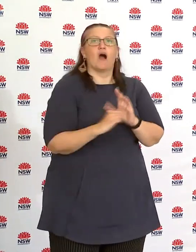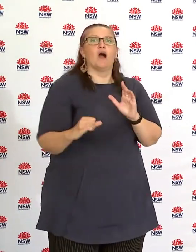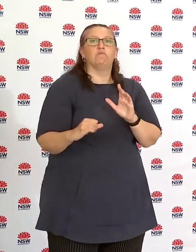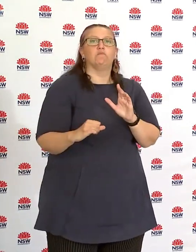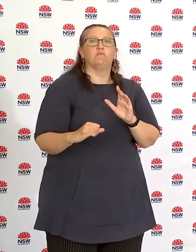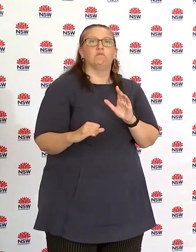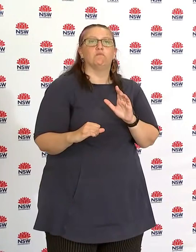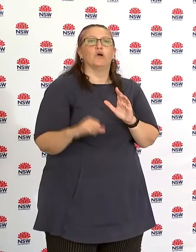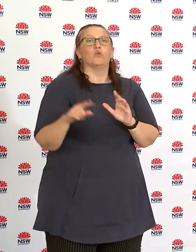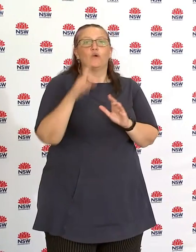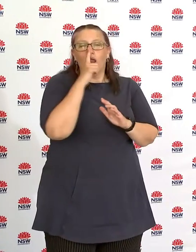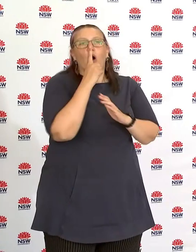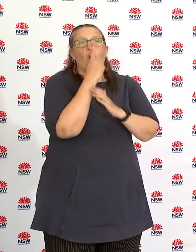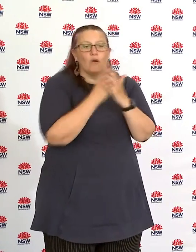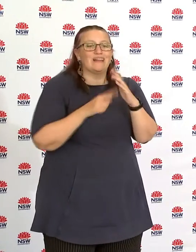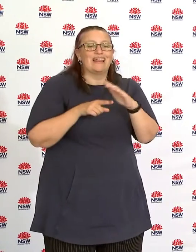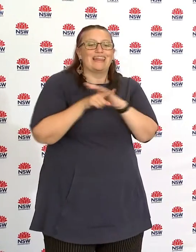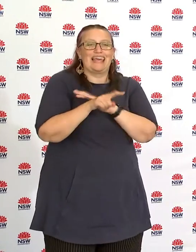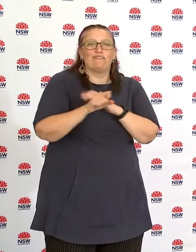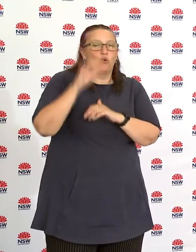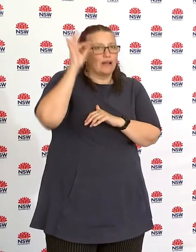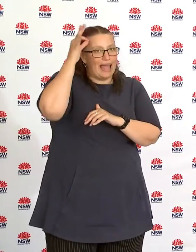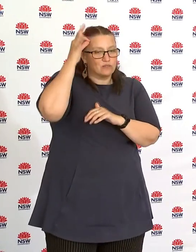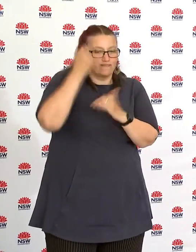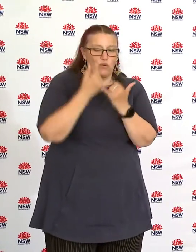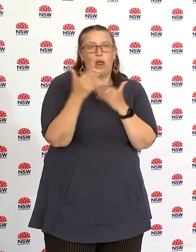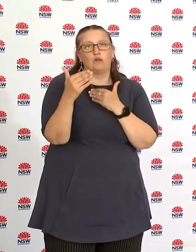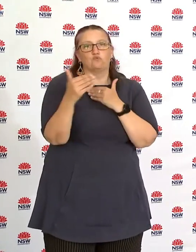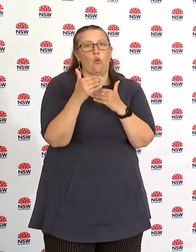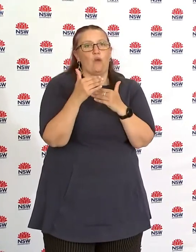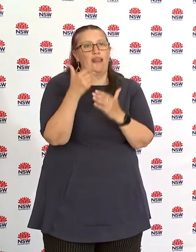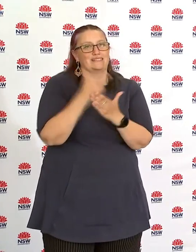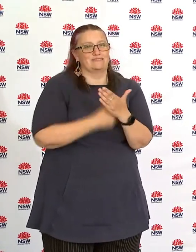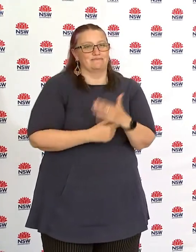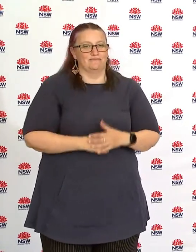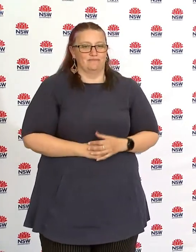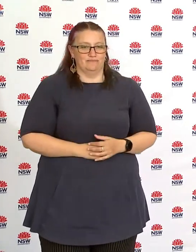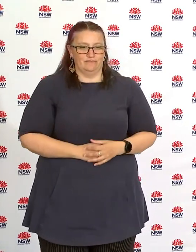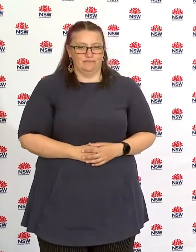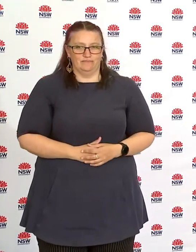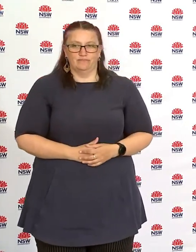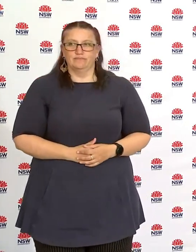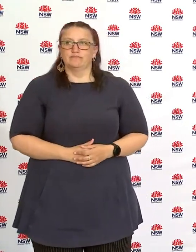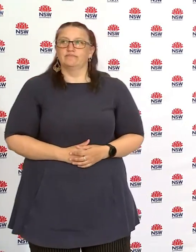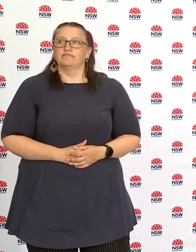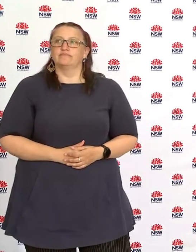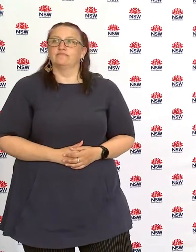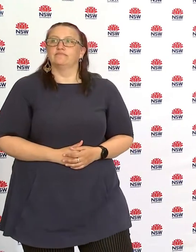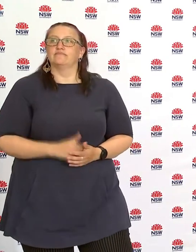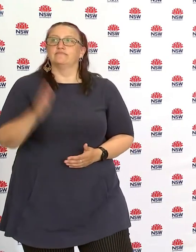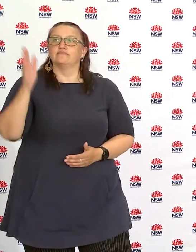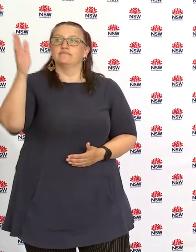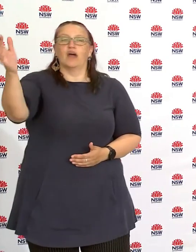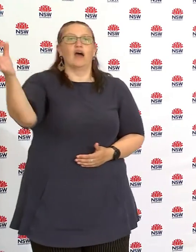allows you to leave your area and the list is very short who hasn't had a question sorry sorry